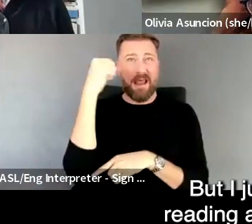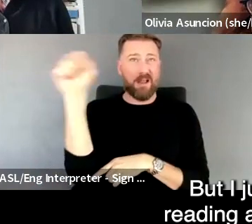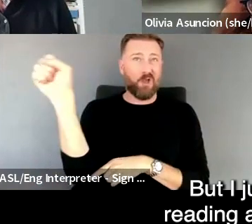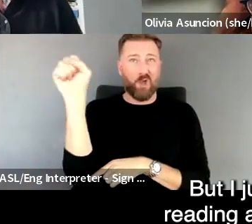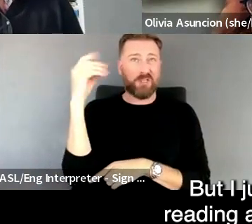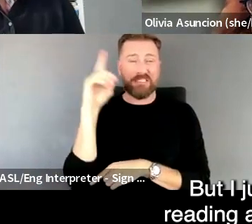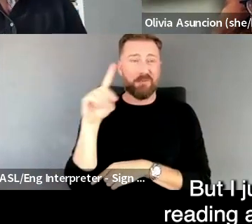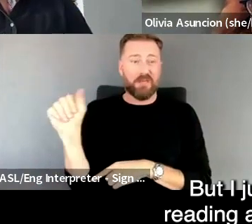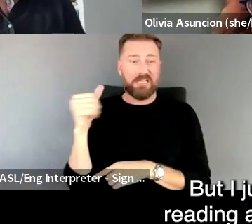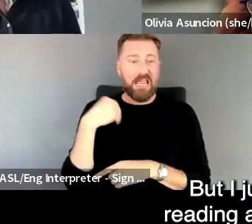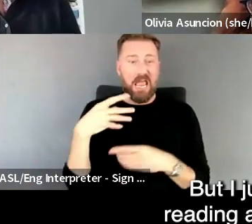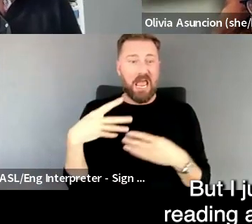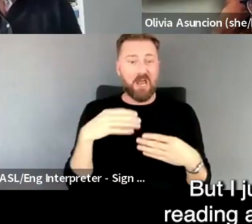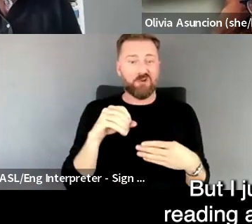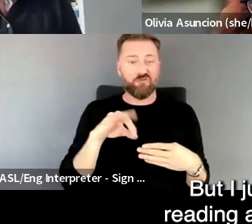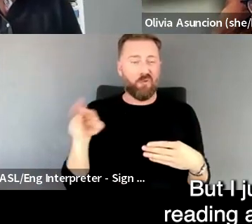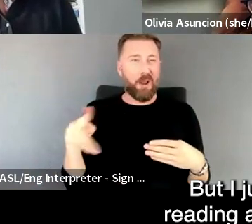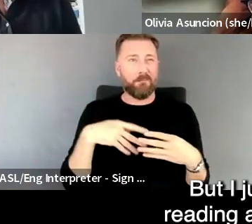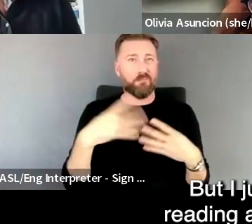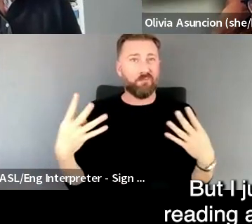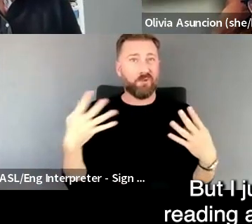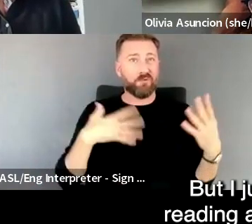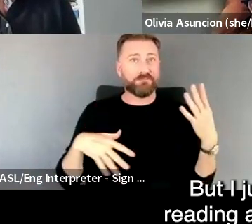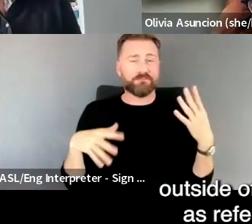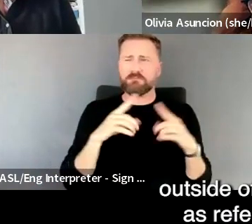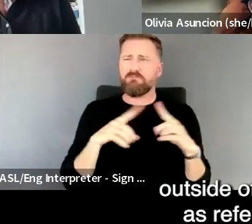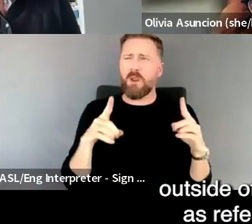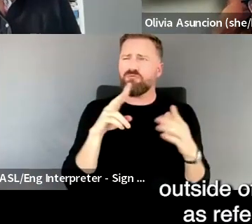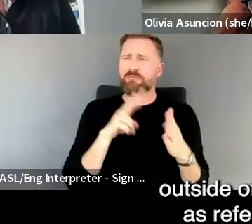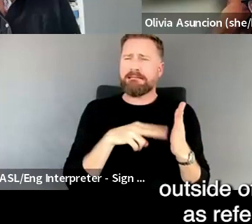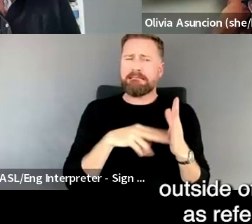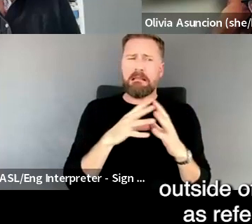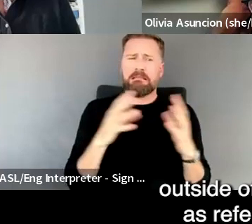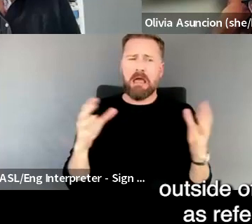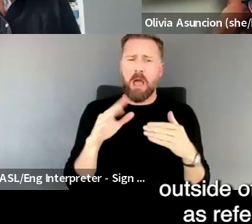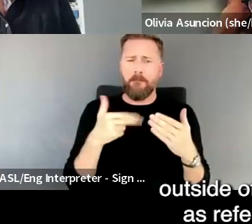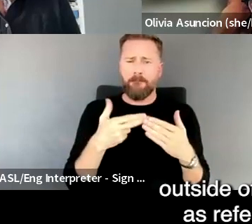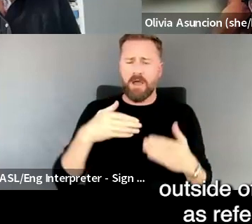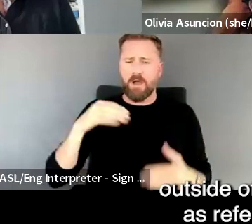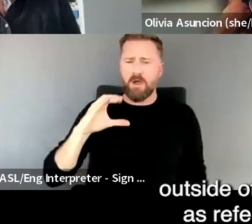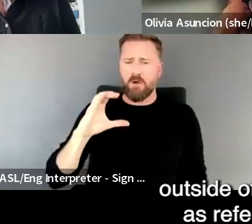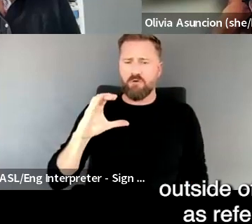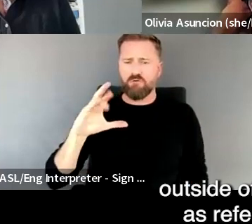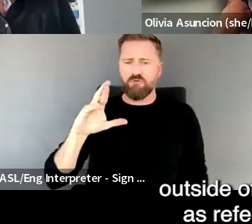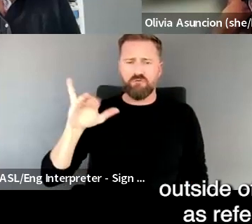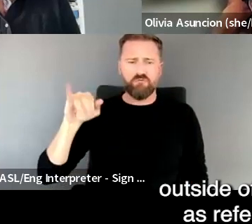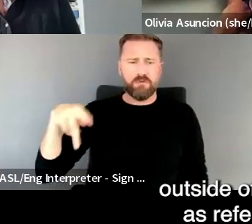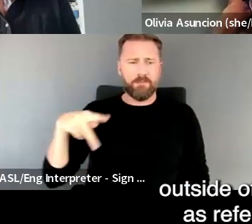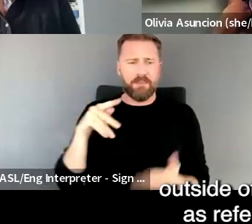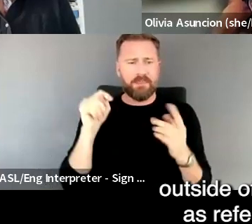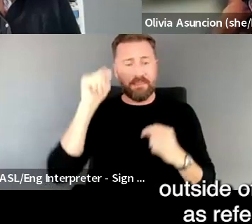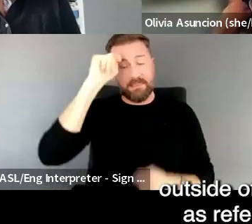for, but I just did a lot of reading about crip theory outside of class to include as, um,